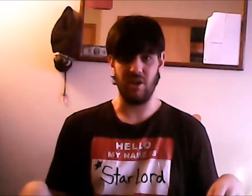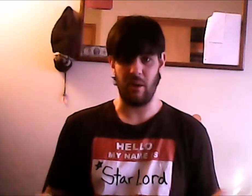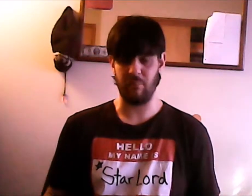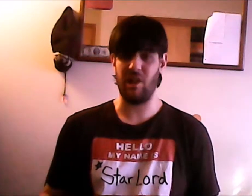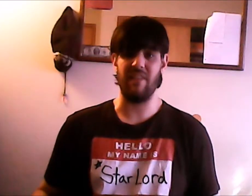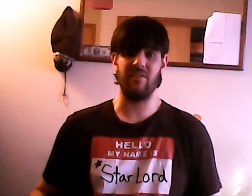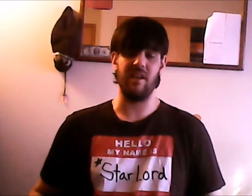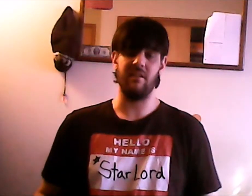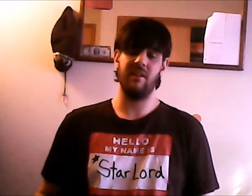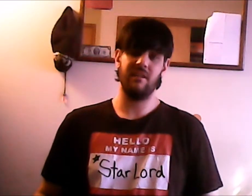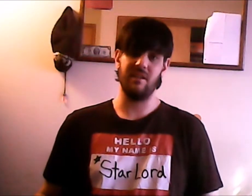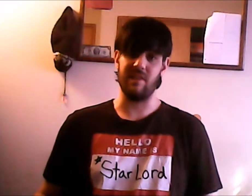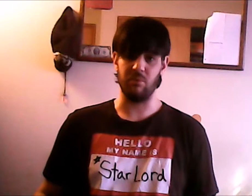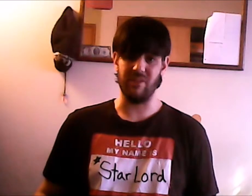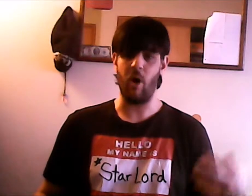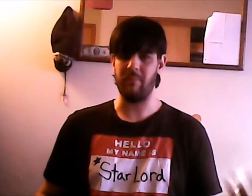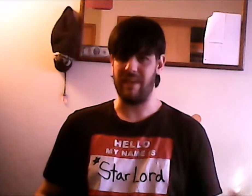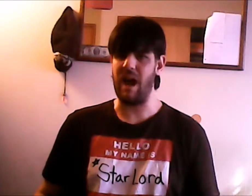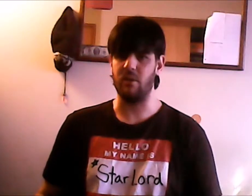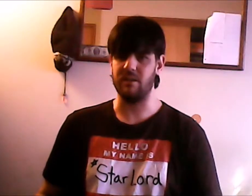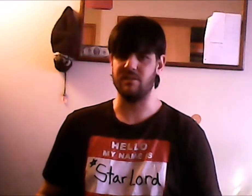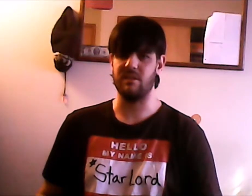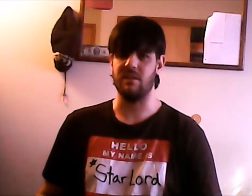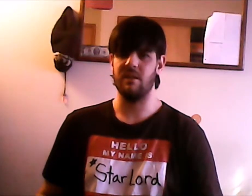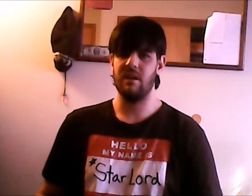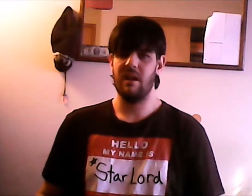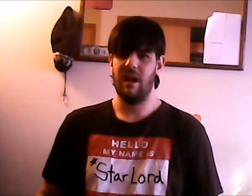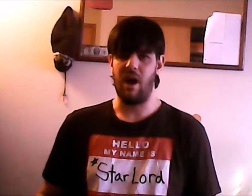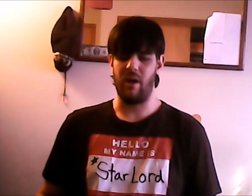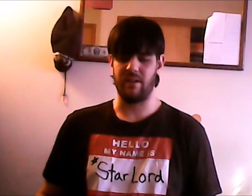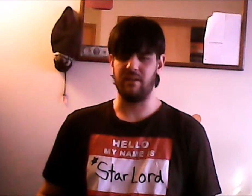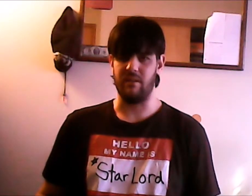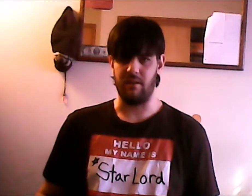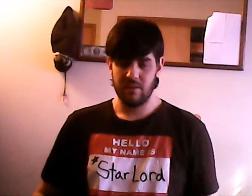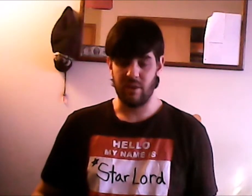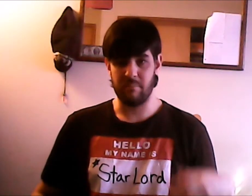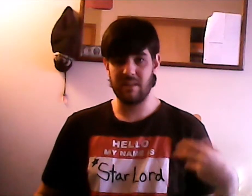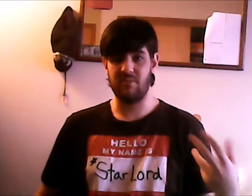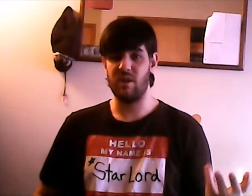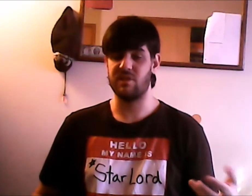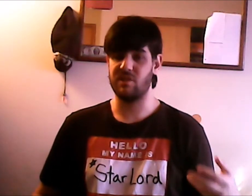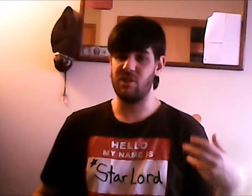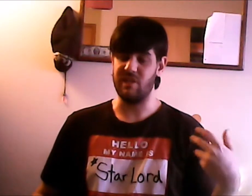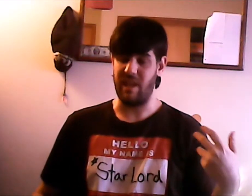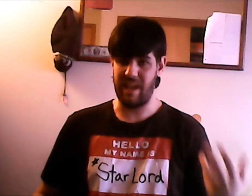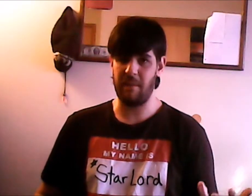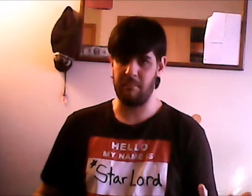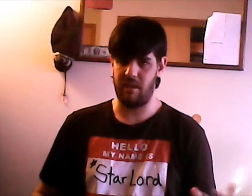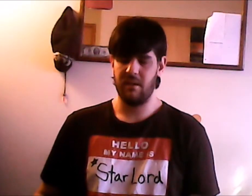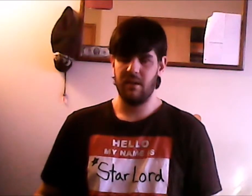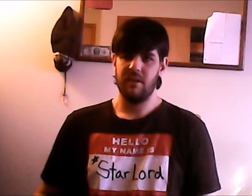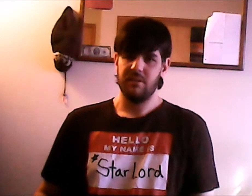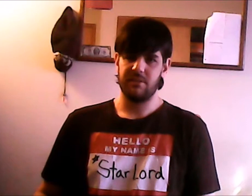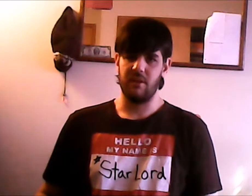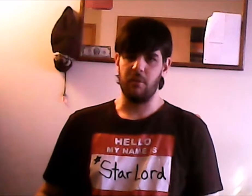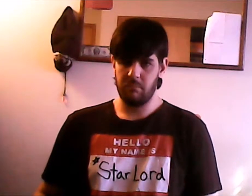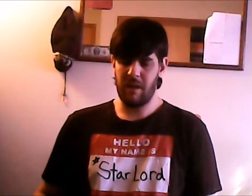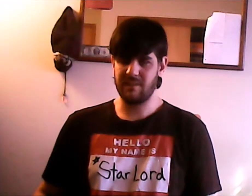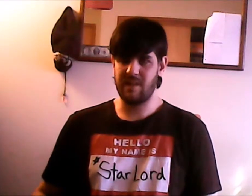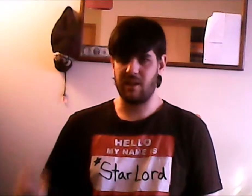know I'm glad that he's able to help me out and see how I can so I can make the videos as good as they can be so might take